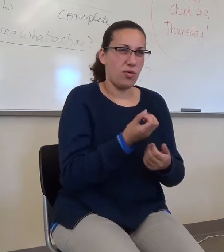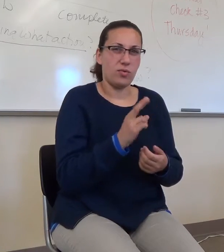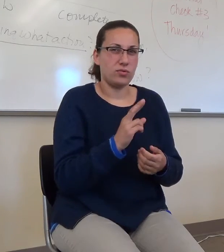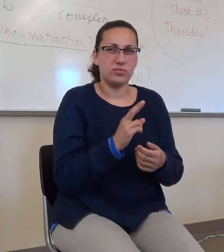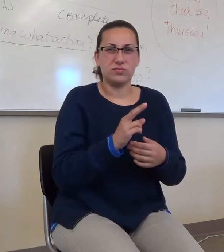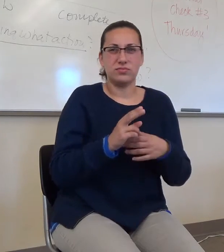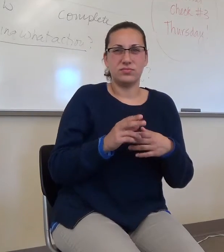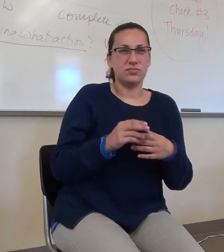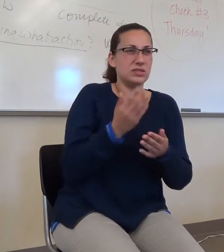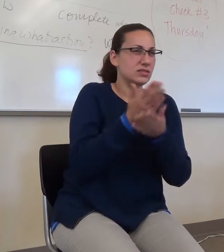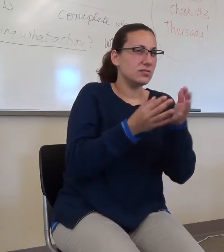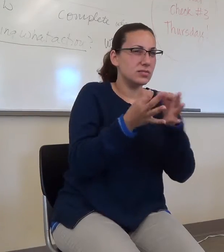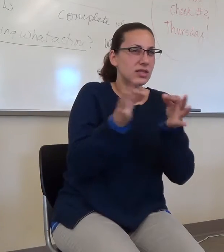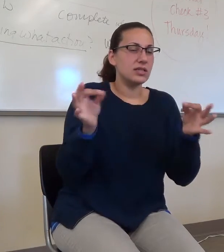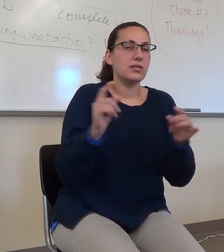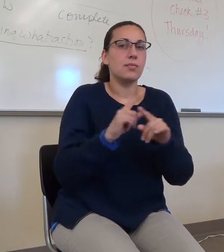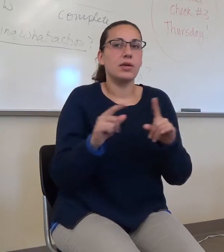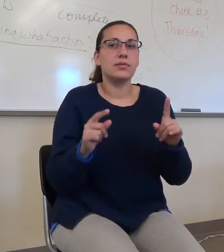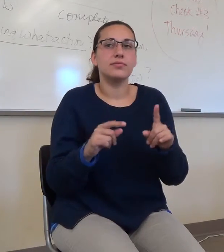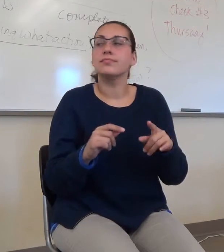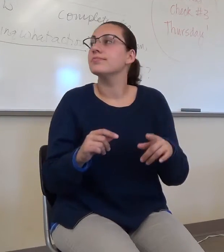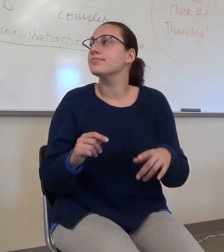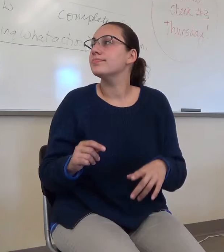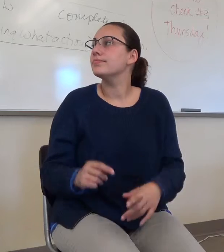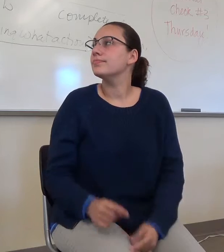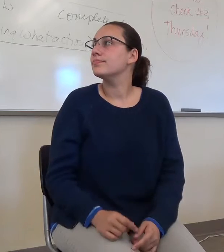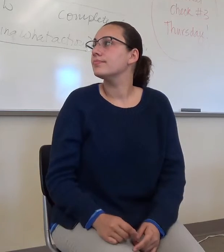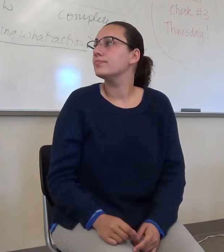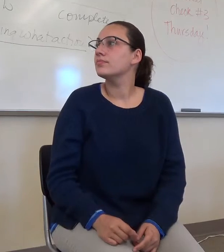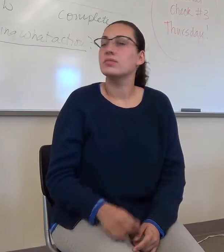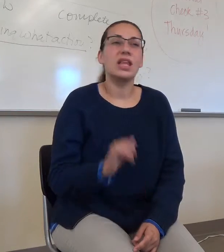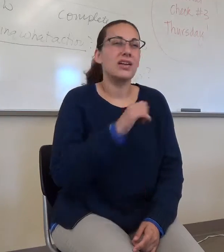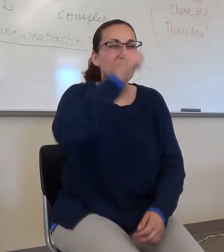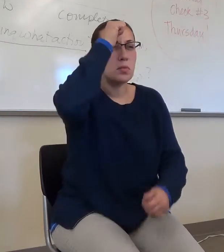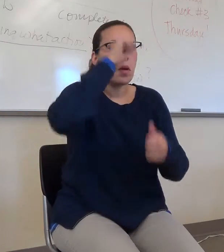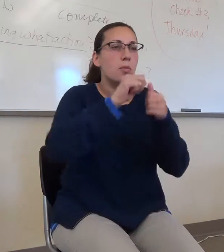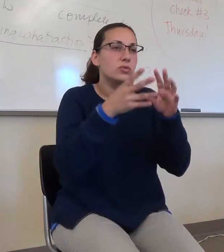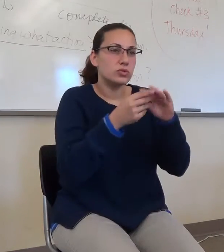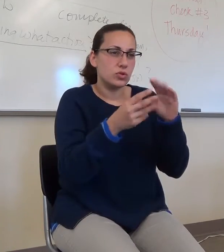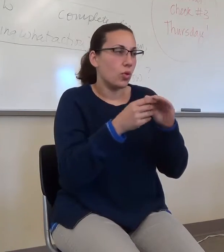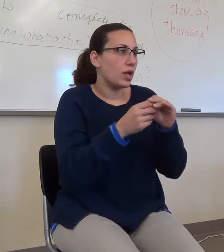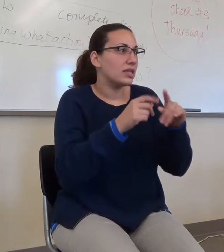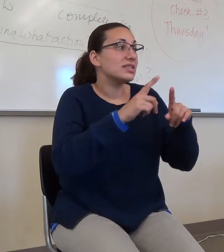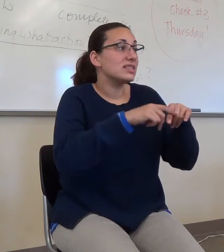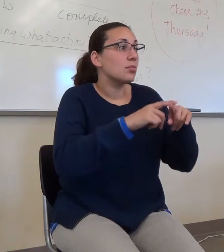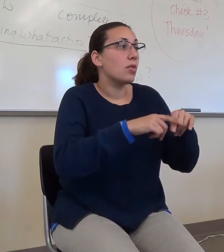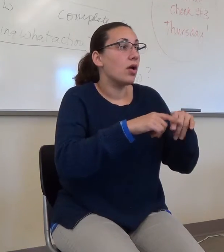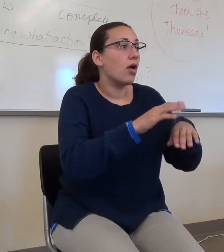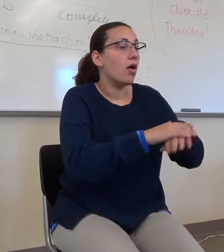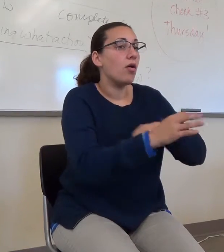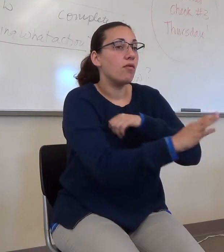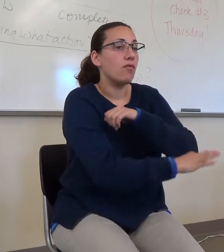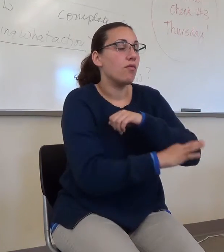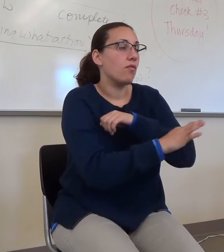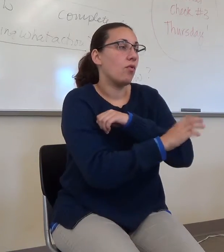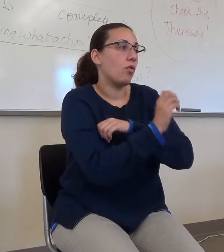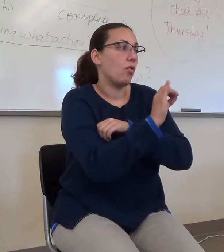dependence on foreign oil, where I'm not sure people really understand what that means. Yes. That's what New